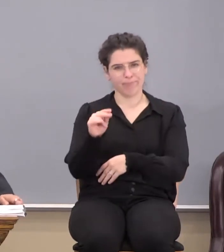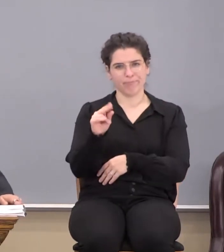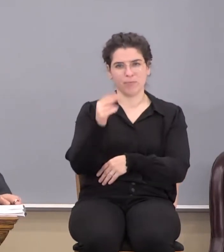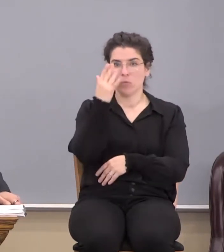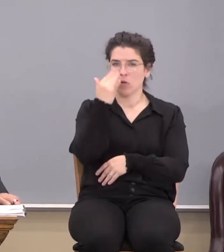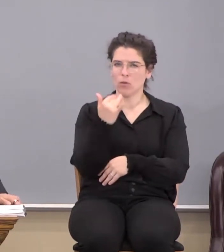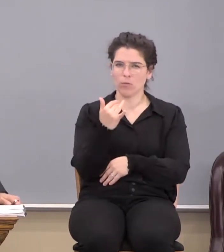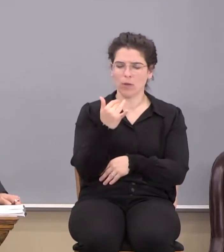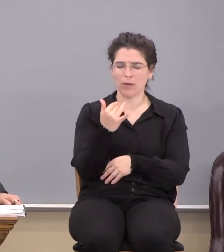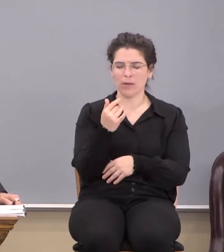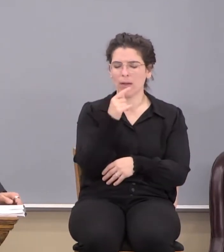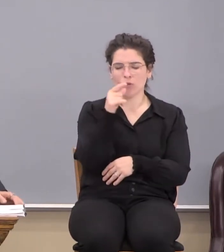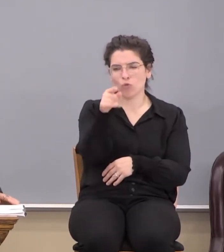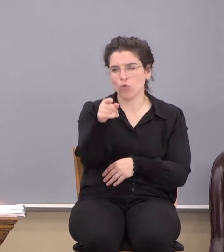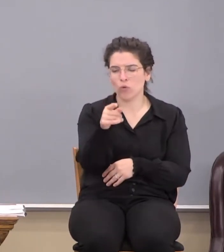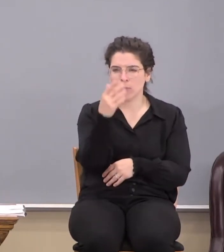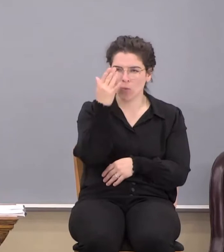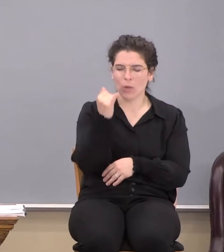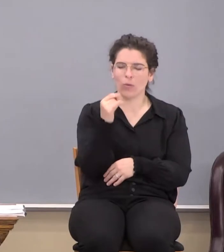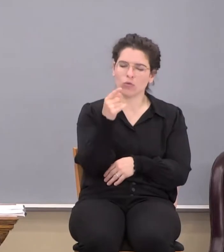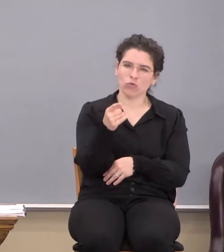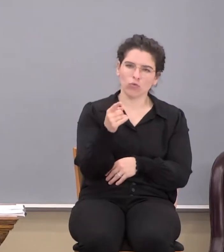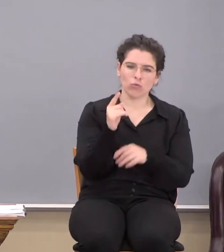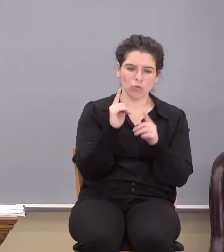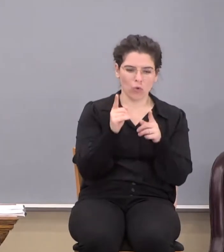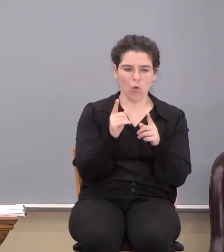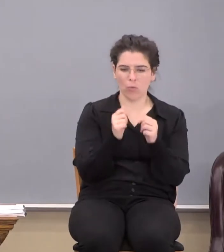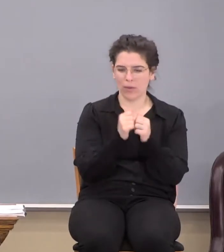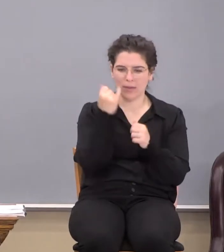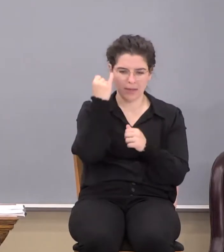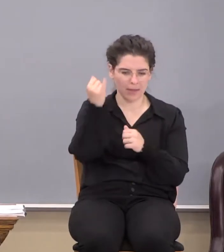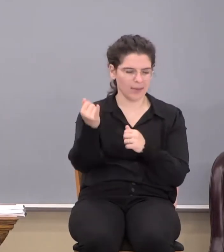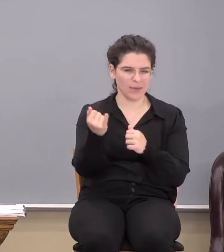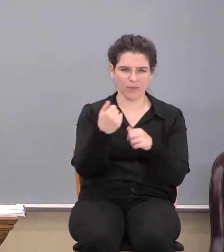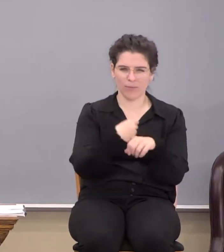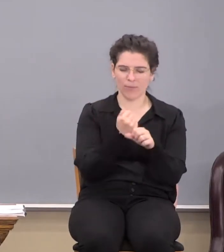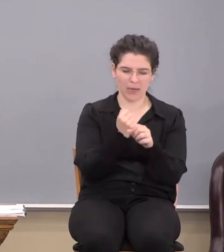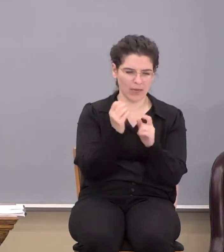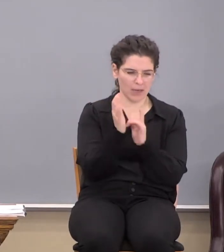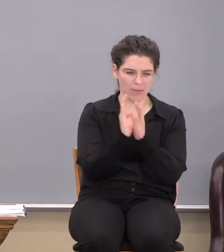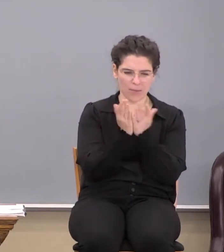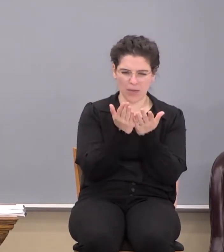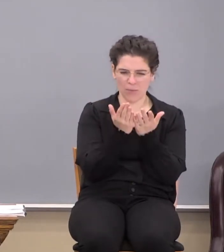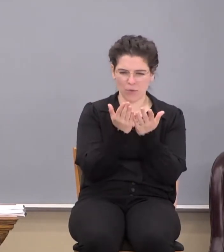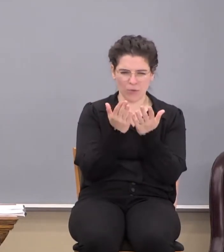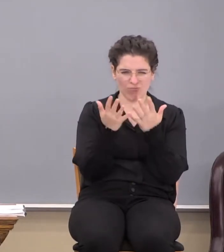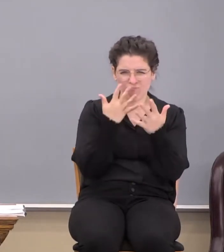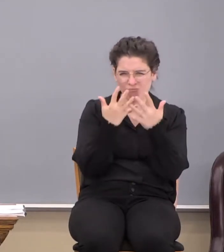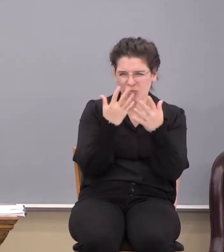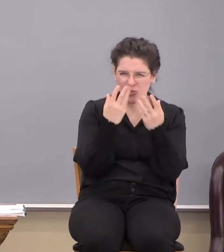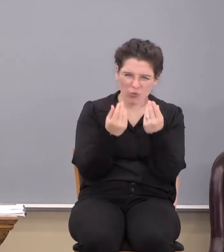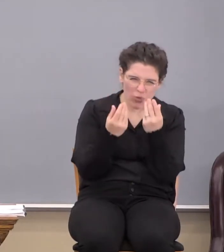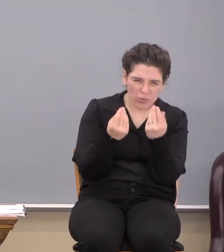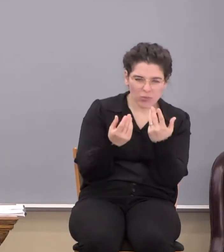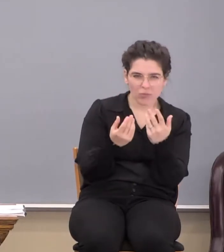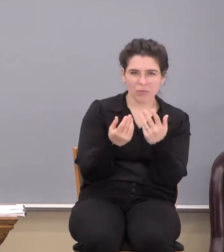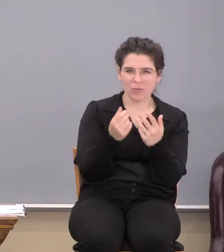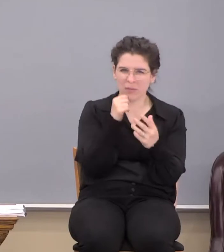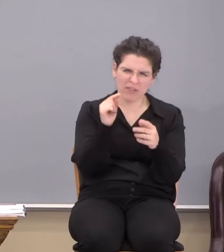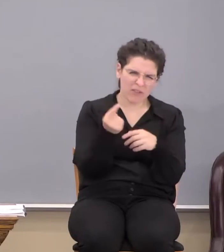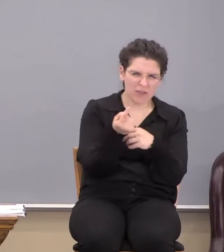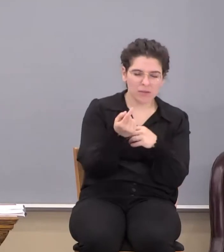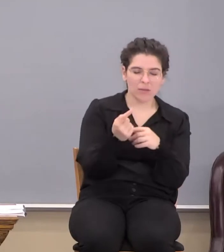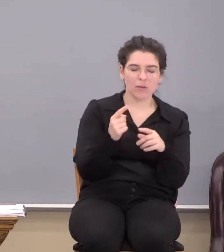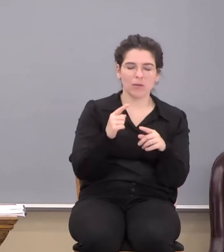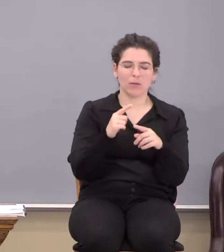Well, then why would you soft-pedal? Not you, but I'm saying, well, why would you go along with the idea of soft-pedaling the word of God without the divide? It's what they need. So whenever it says,